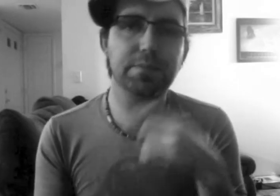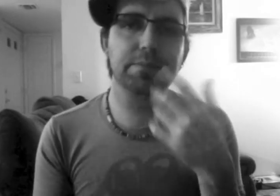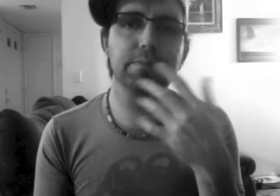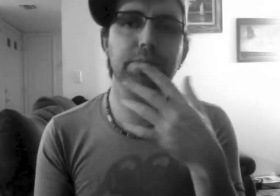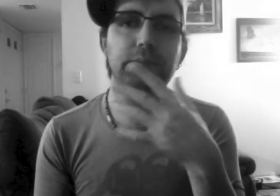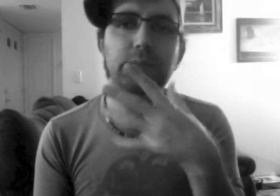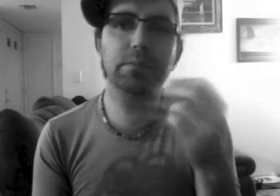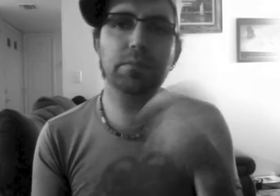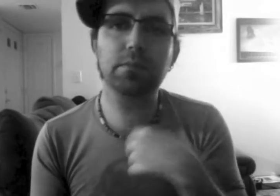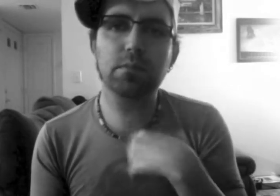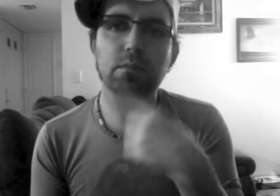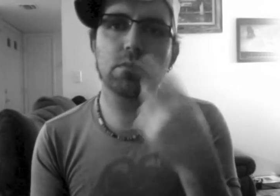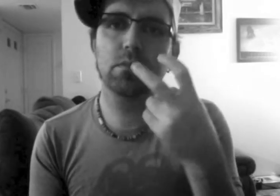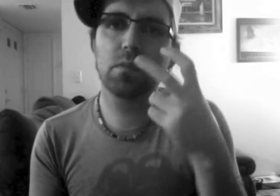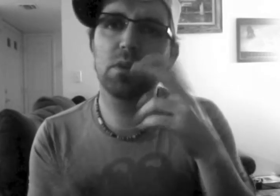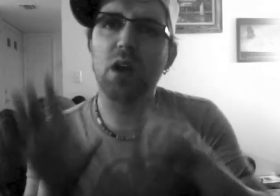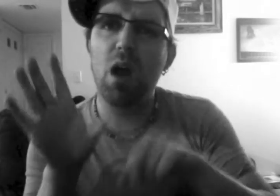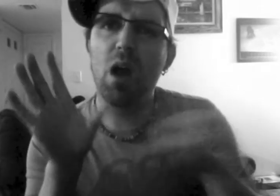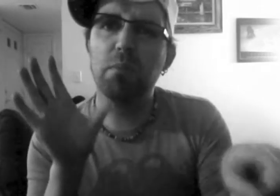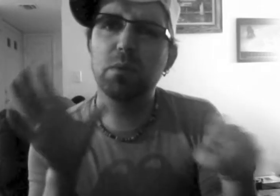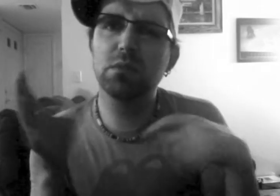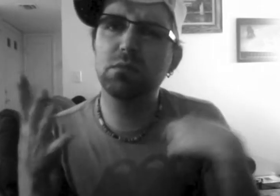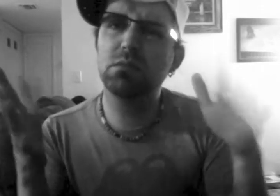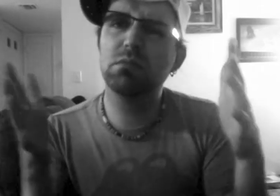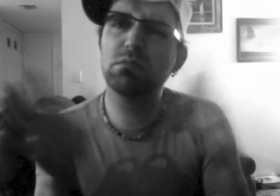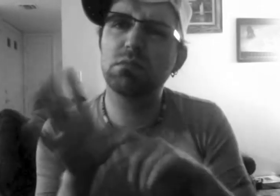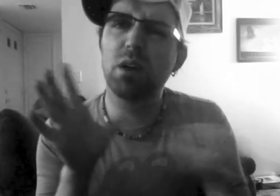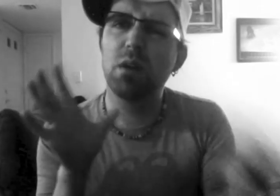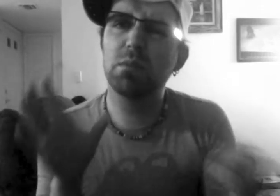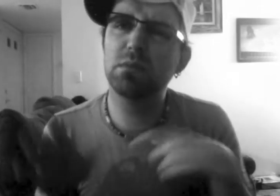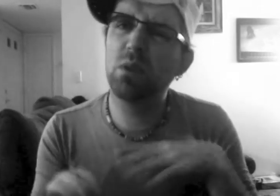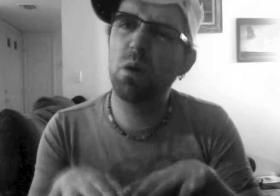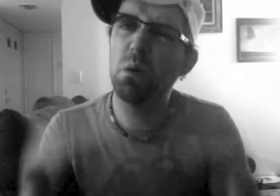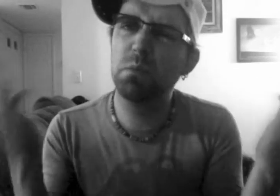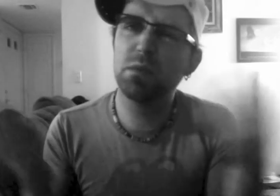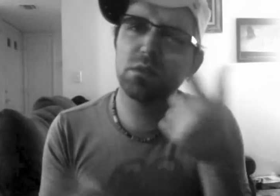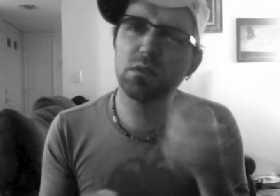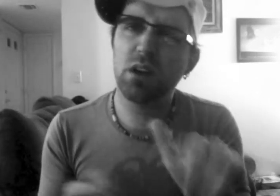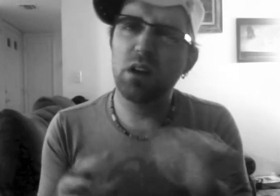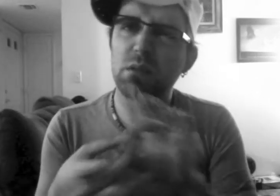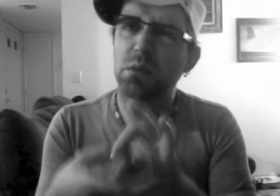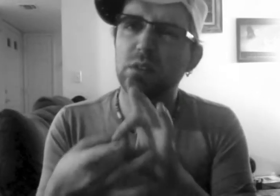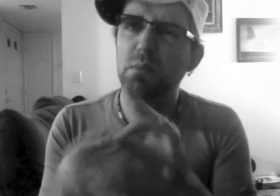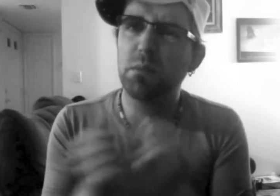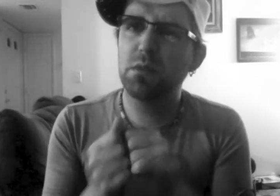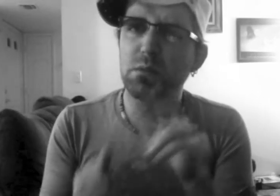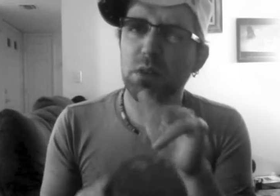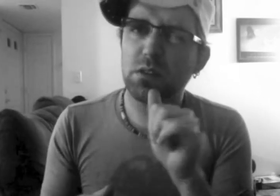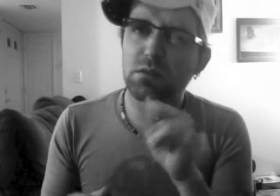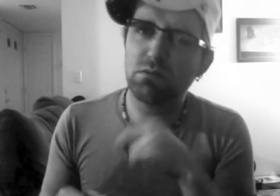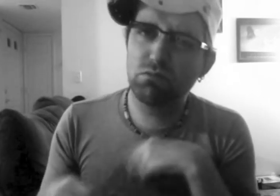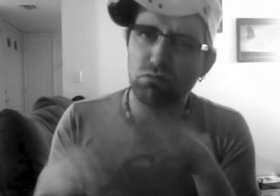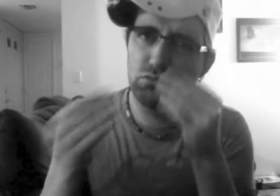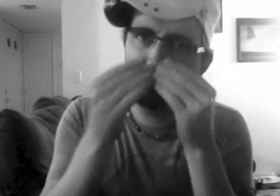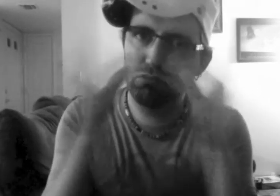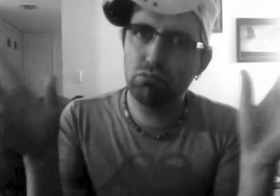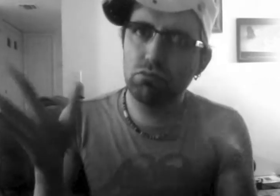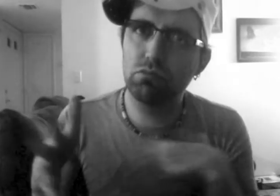Brigadoon. In this MGM adaptation of the Lerner and Lowe Broadway group. Sid Charisse is the lovely lass who captures Kelly's heart in this